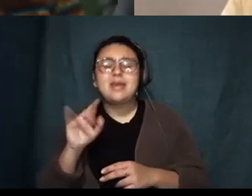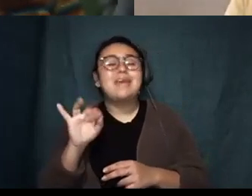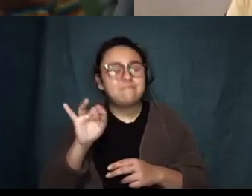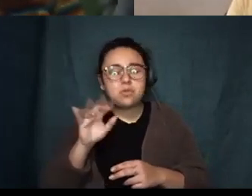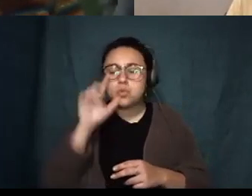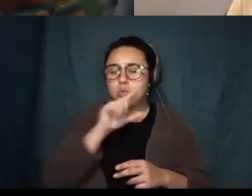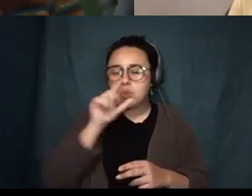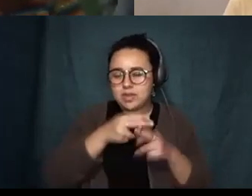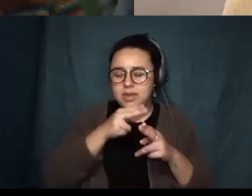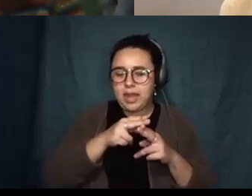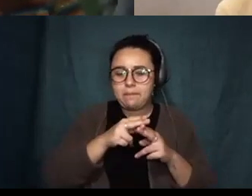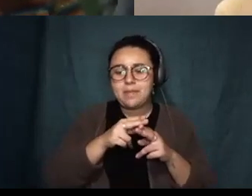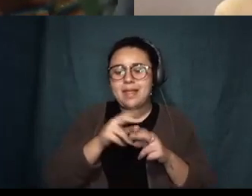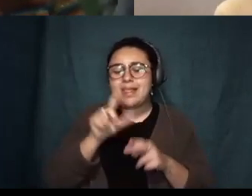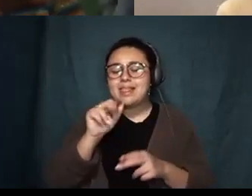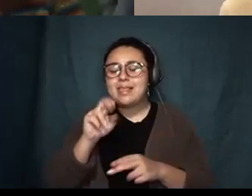sure it'll come up